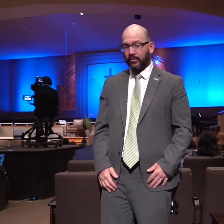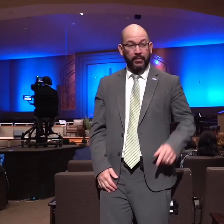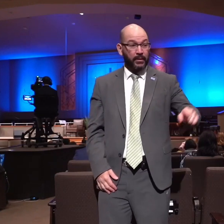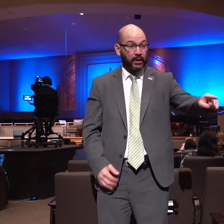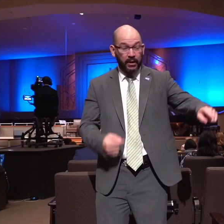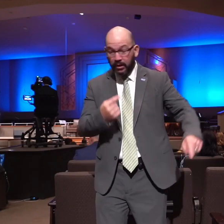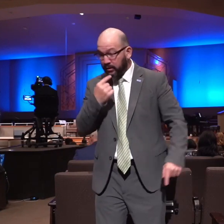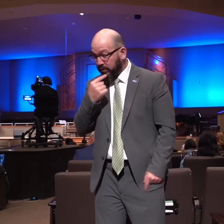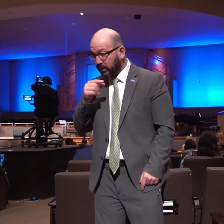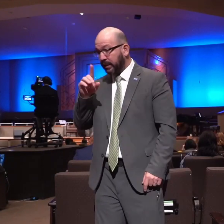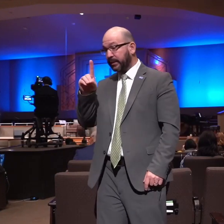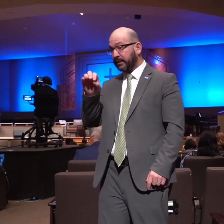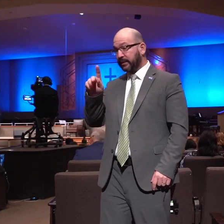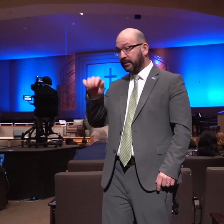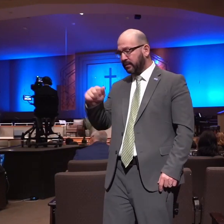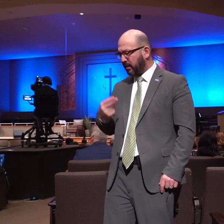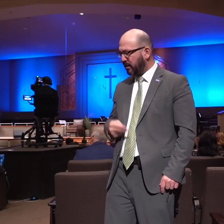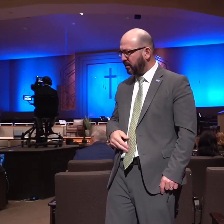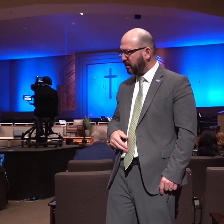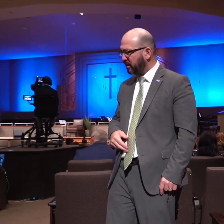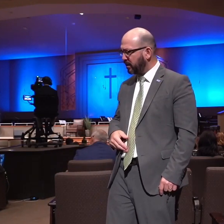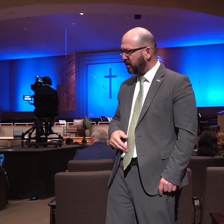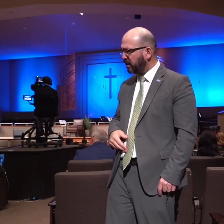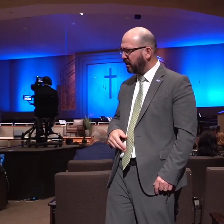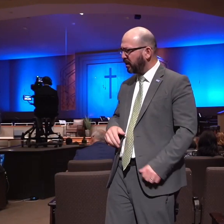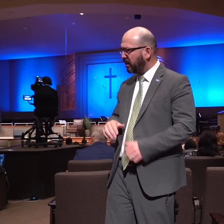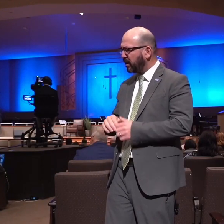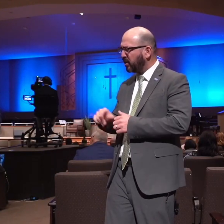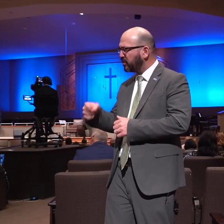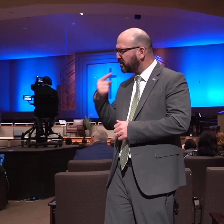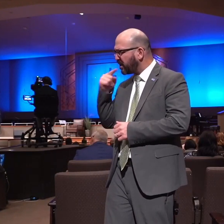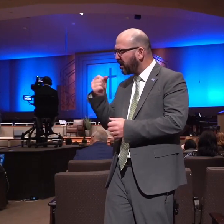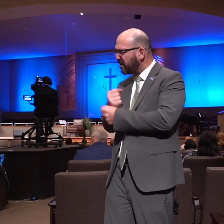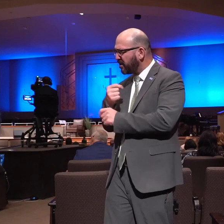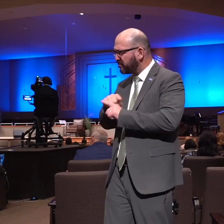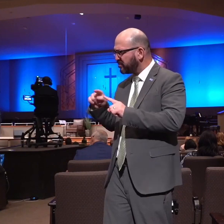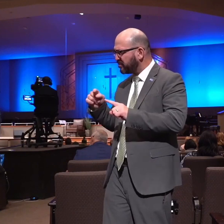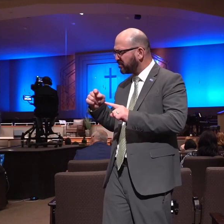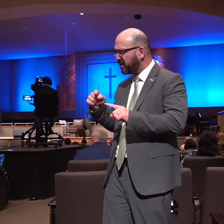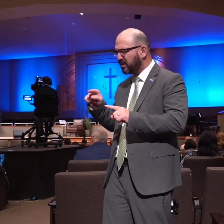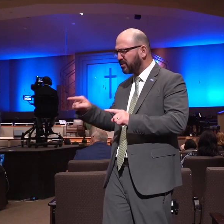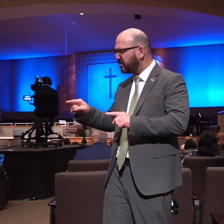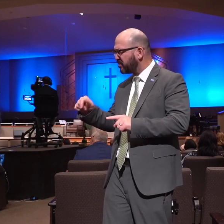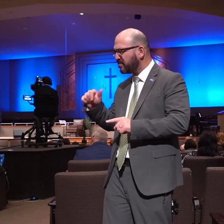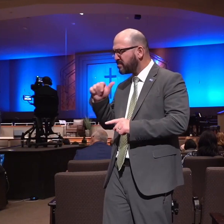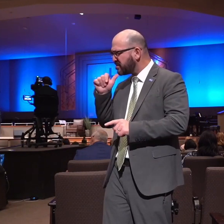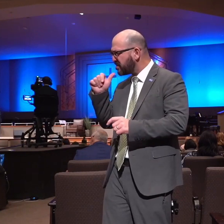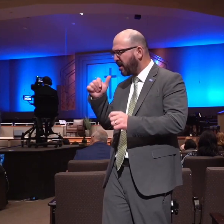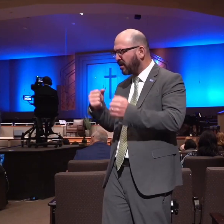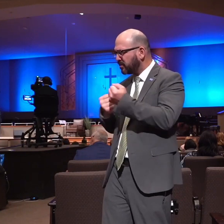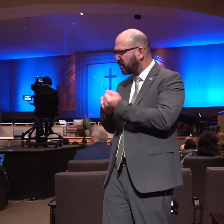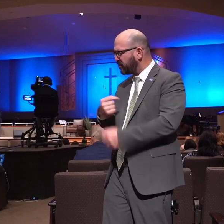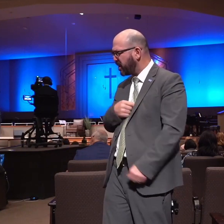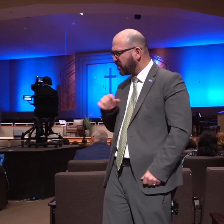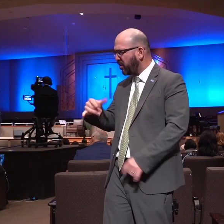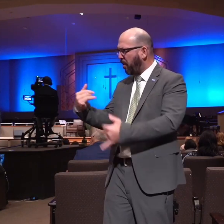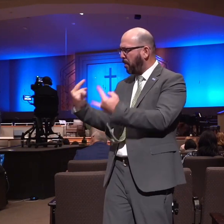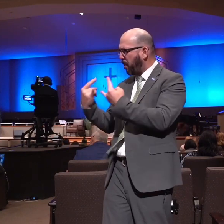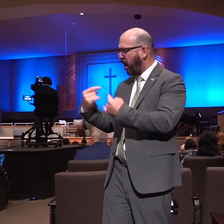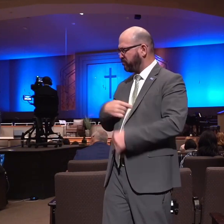delilah now how canst thou say i love thee when thine heart is not with me thou hast mocked me these three times and hast not told me wherein